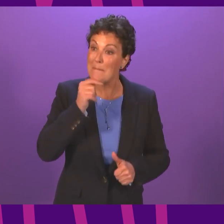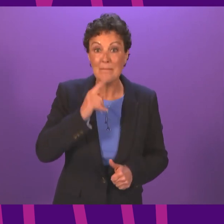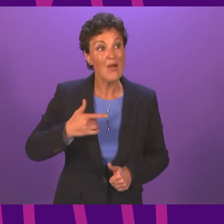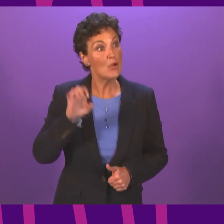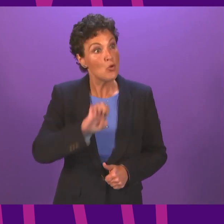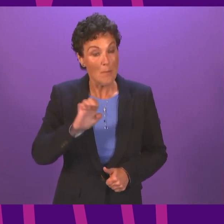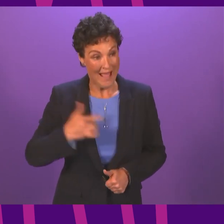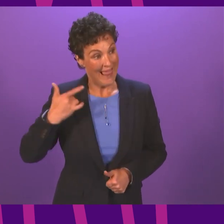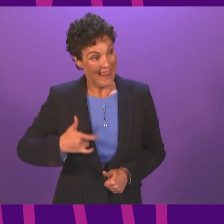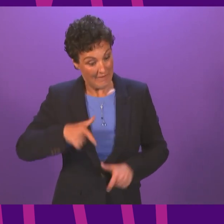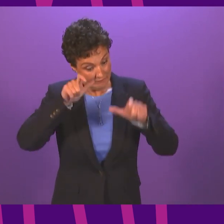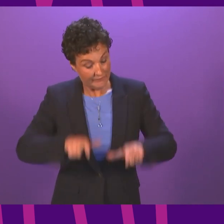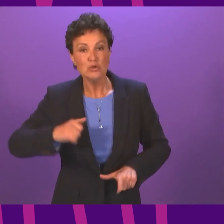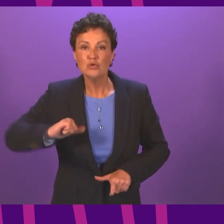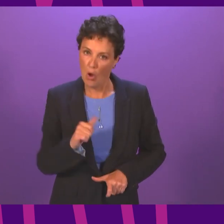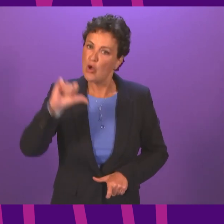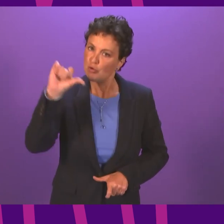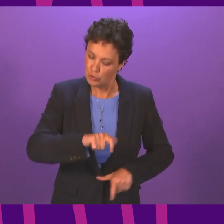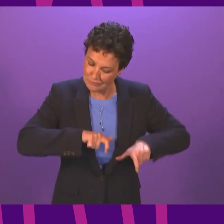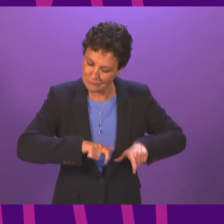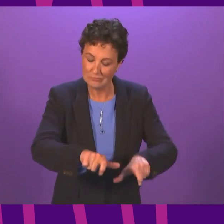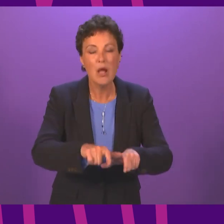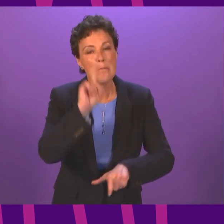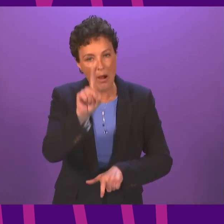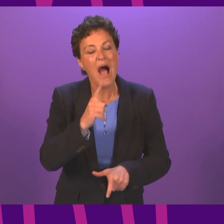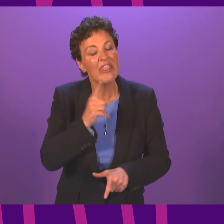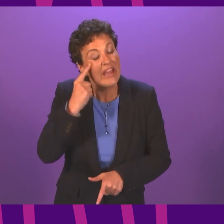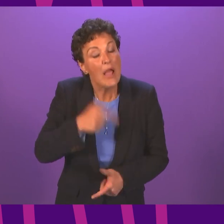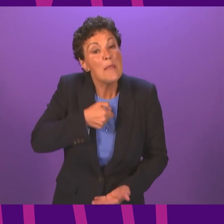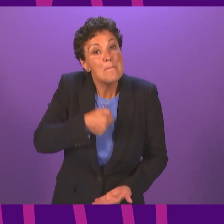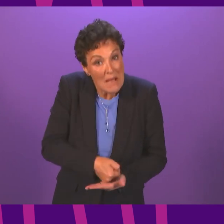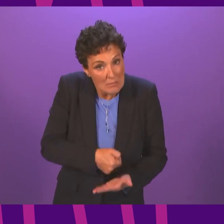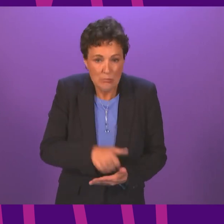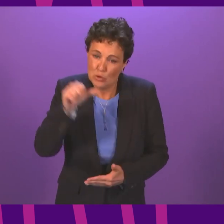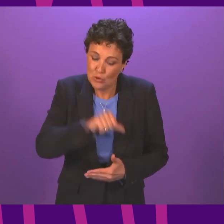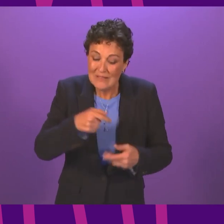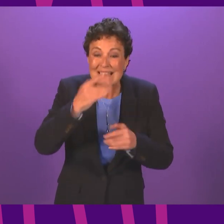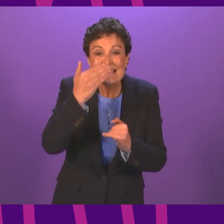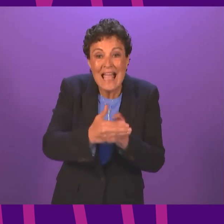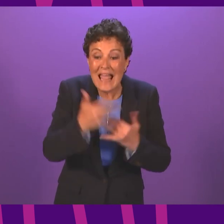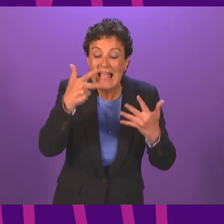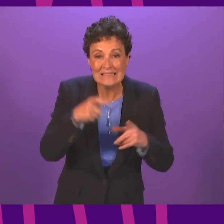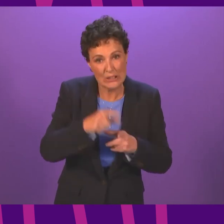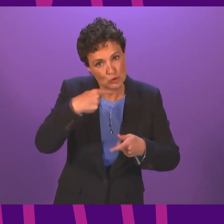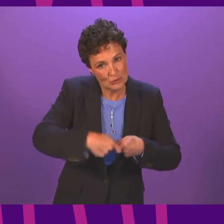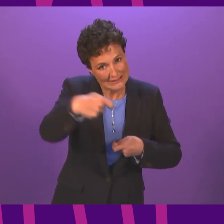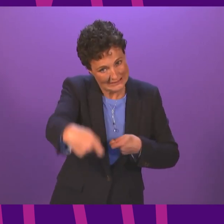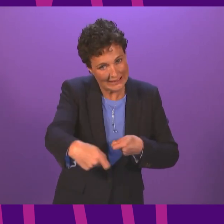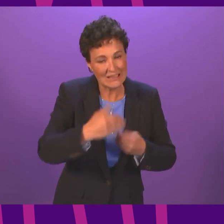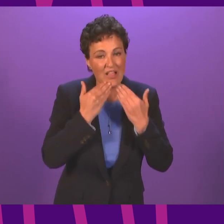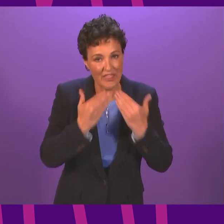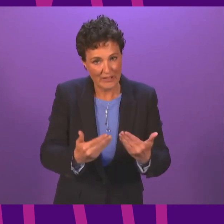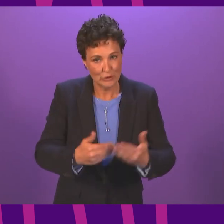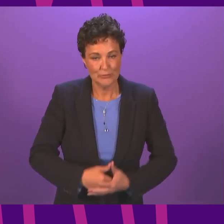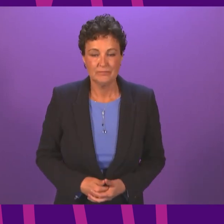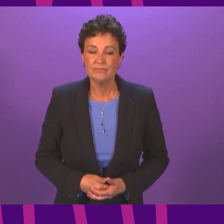their rights at the very least the UK government should extend the deadline for applying to the EU settlement scheme Thank you that